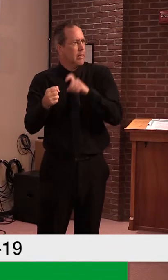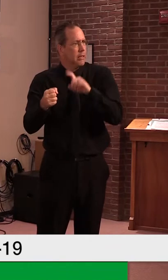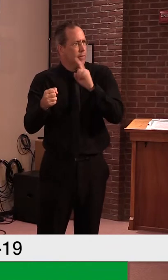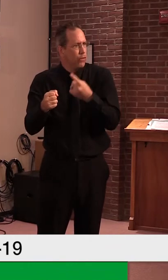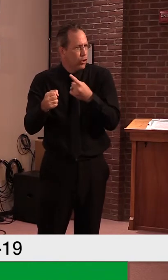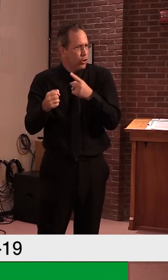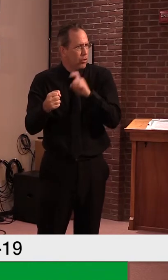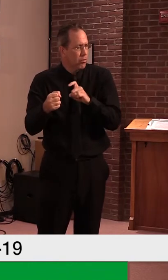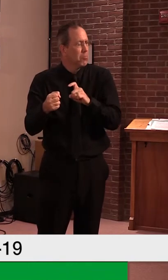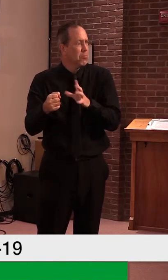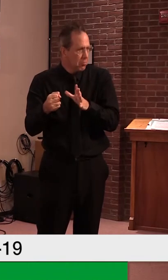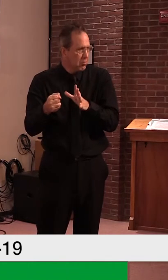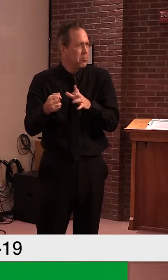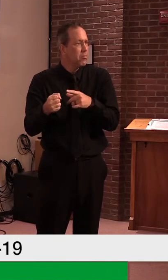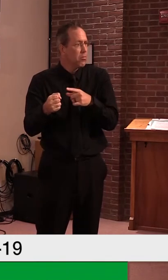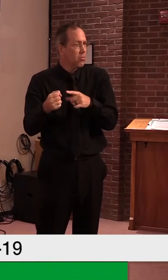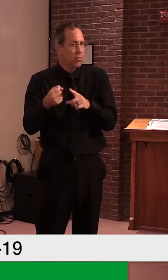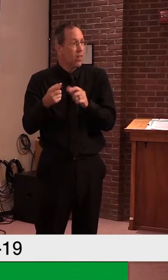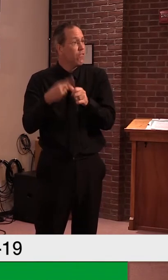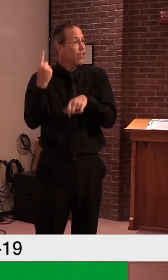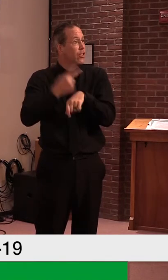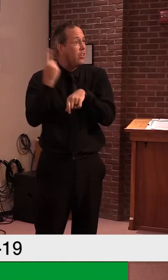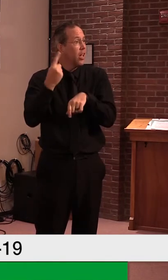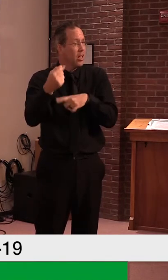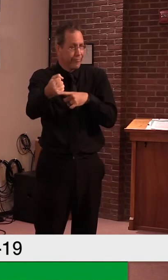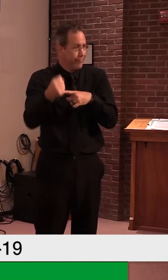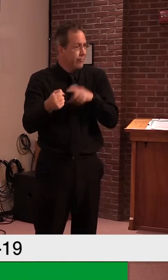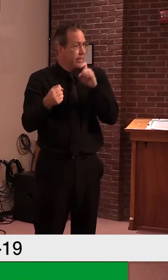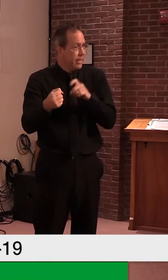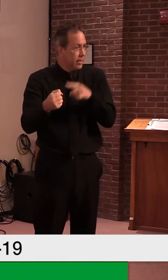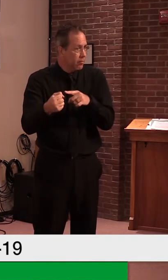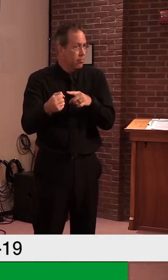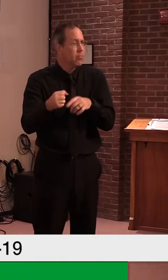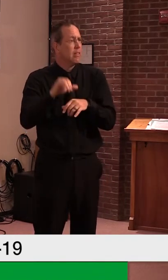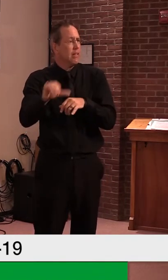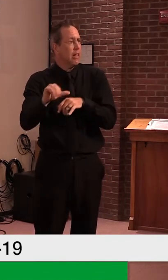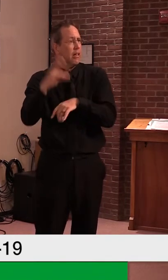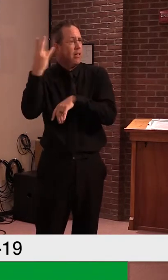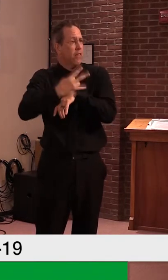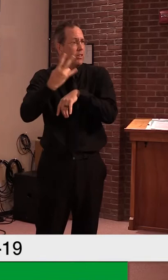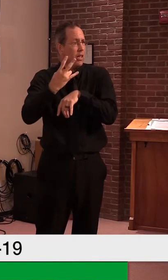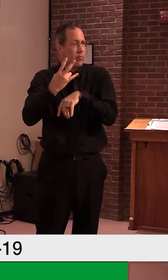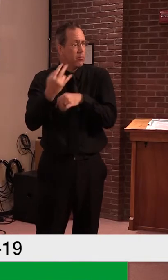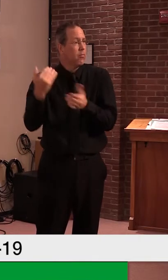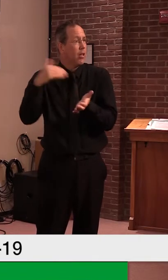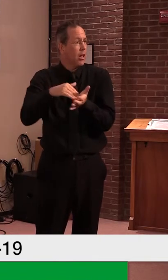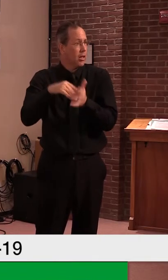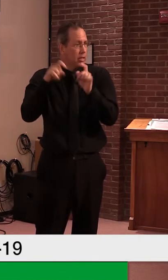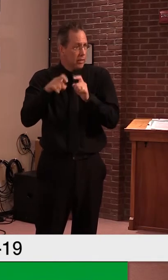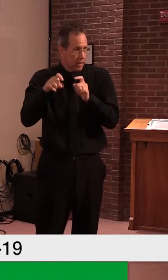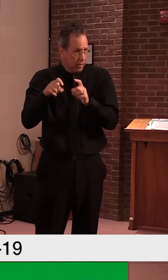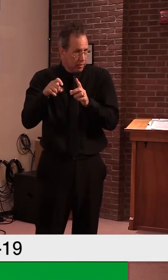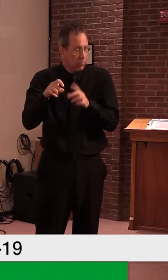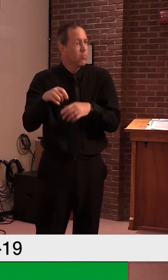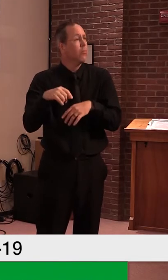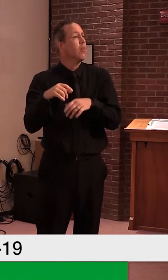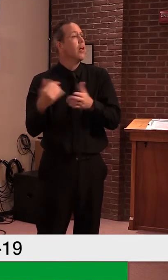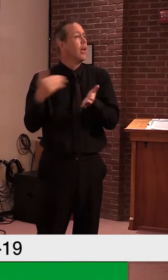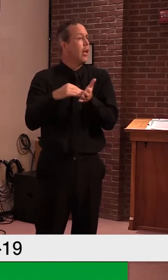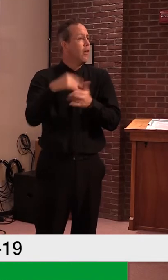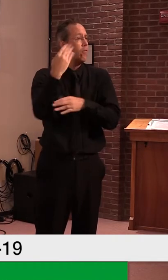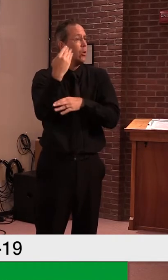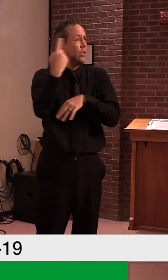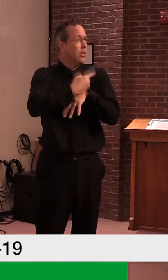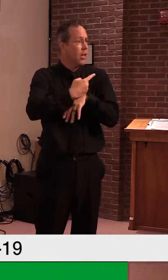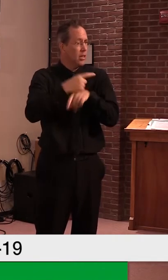0, 7 and 12 days. You are quarantined. That is an important aspect of keeping the virus out